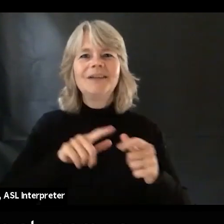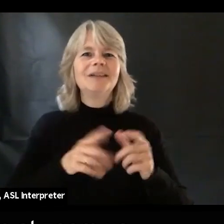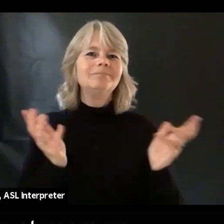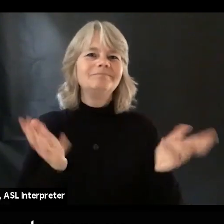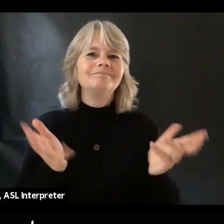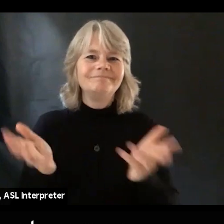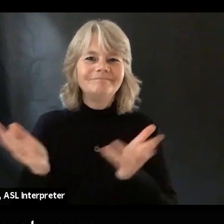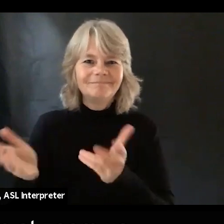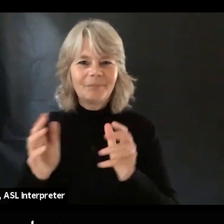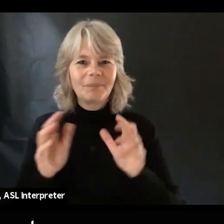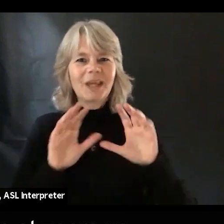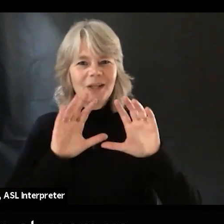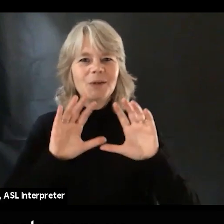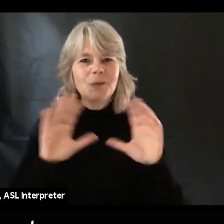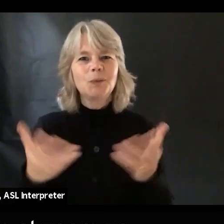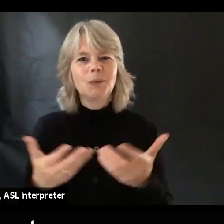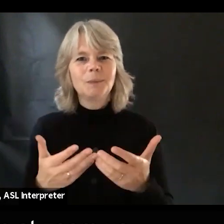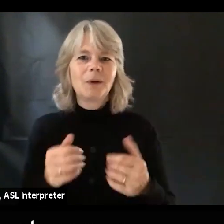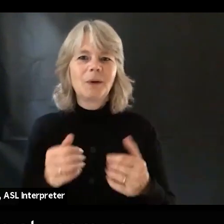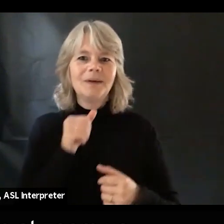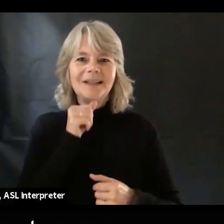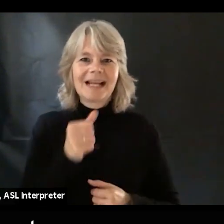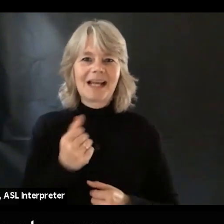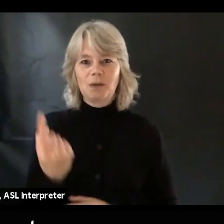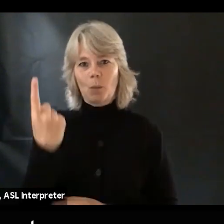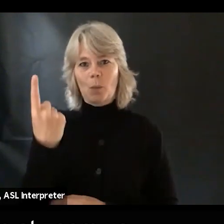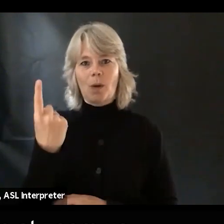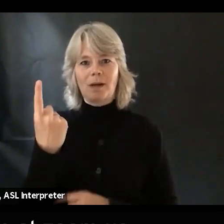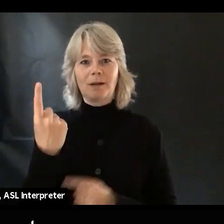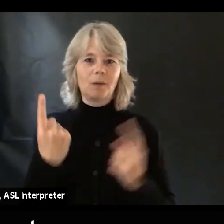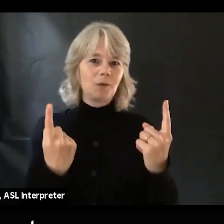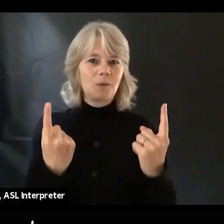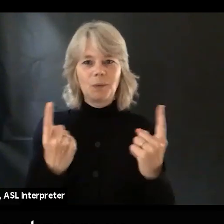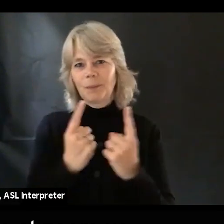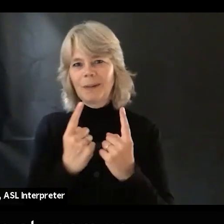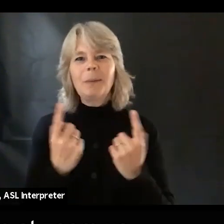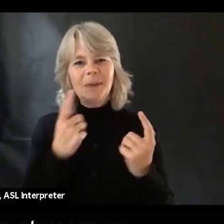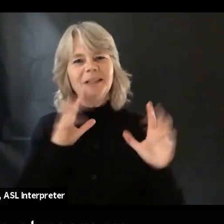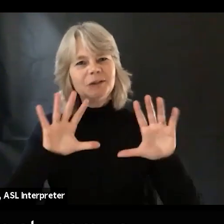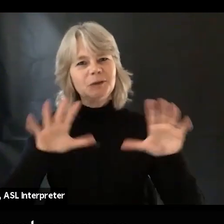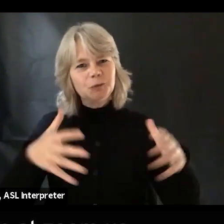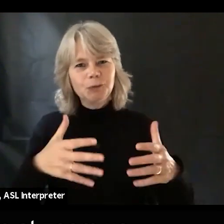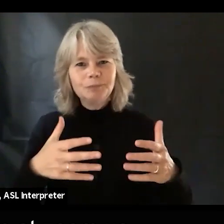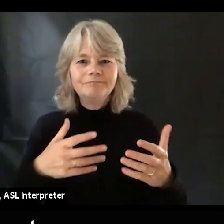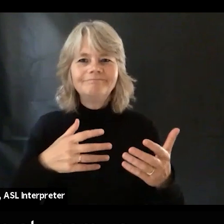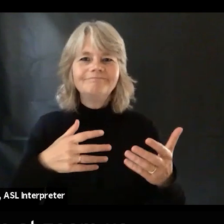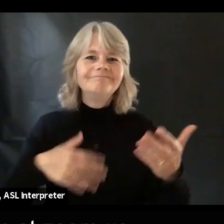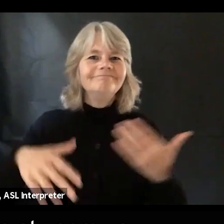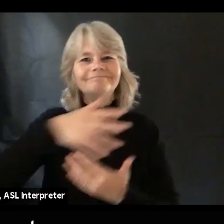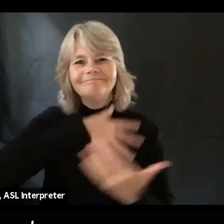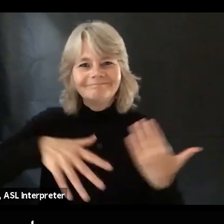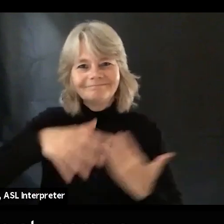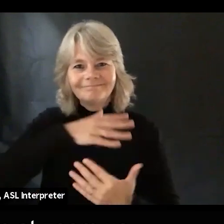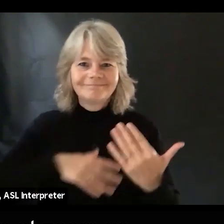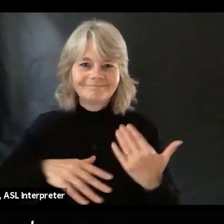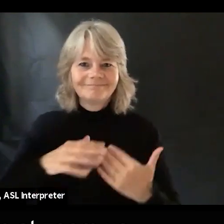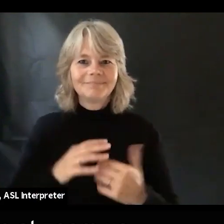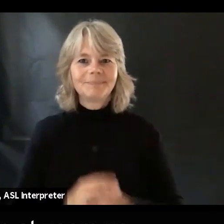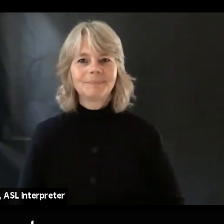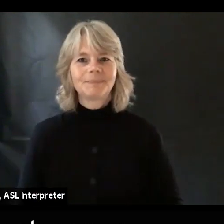group where it's not just one person, another person. So I want to make sure to encourage